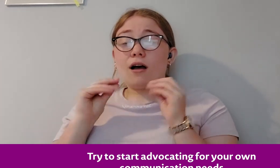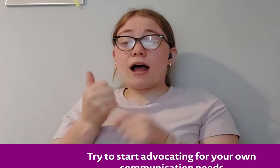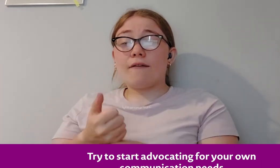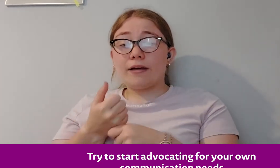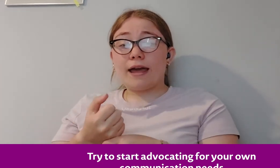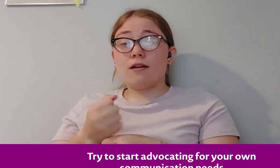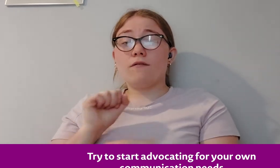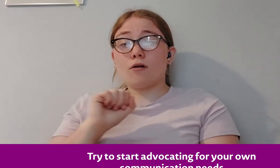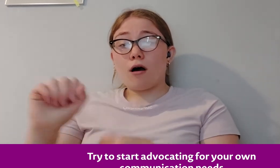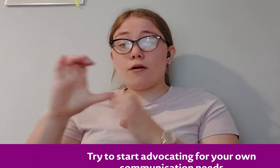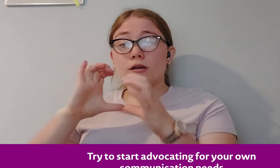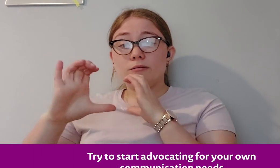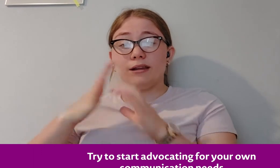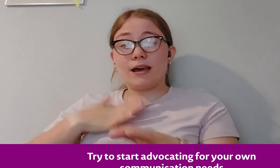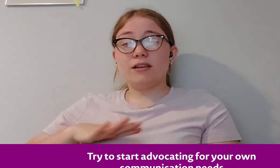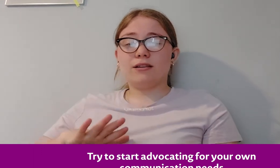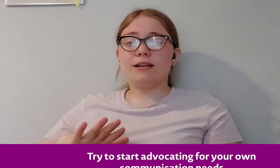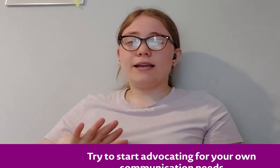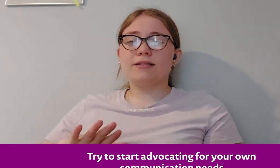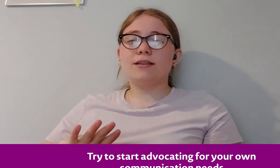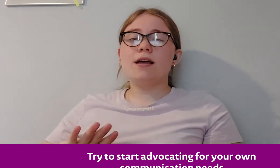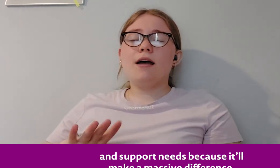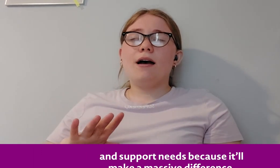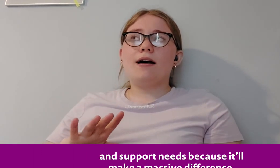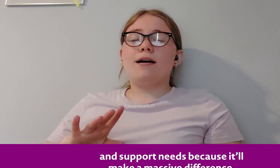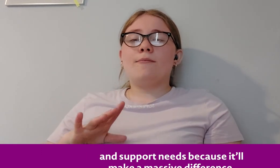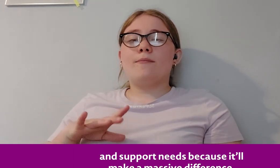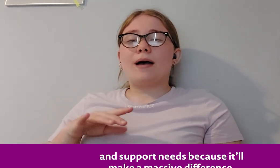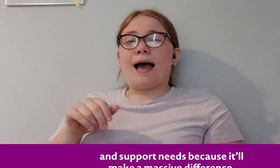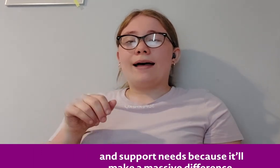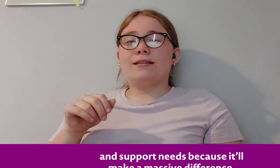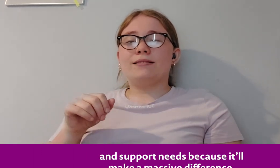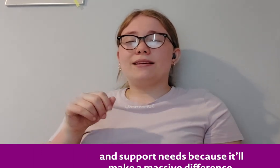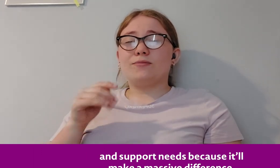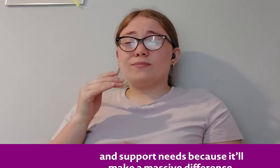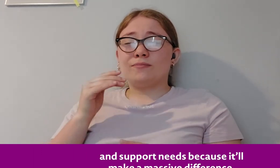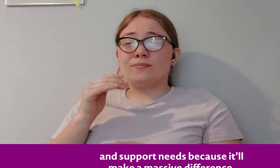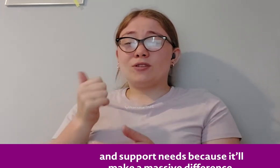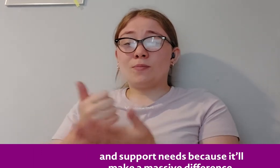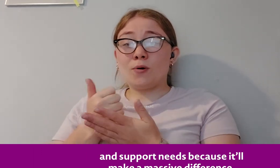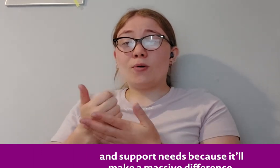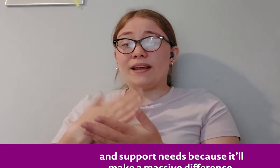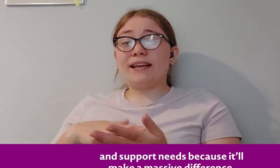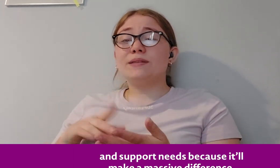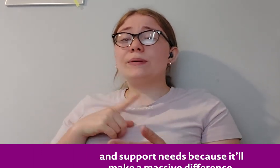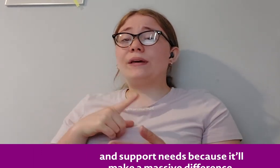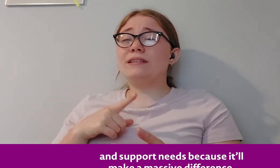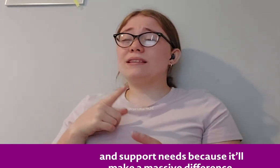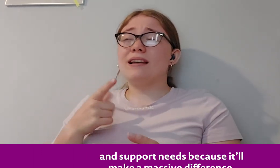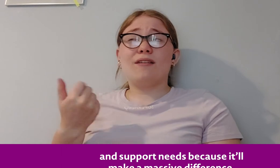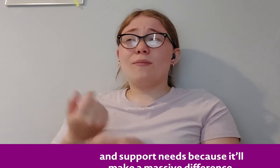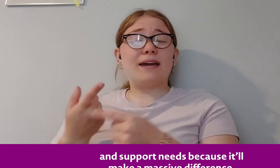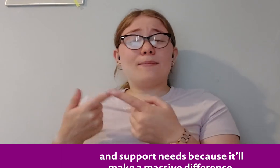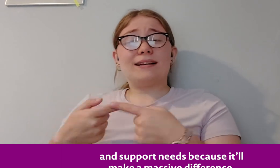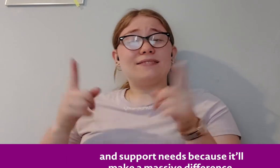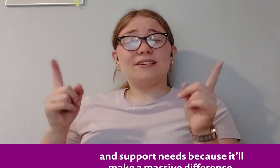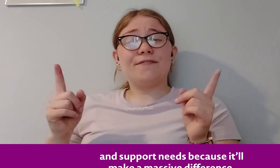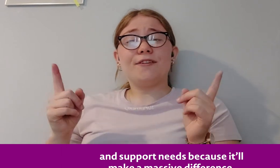advocating for your own communication needs and support needs because make a massive difference.